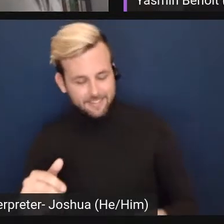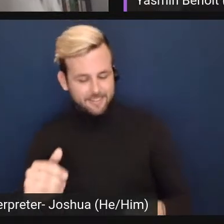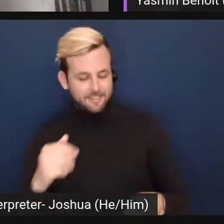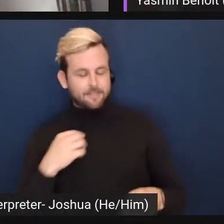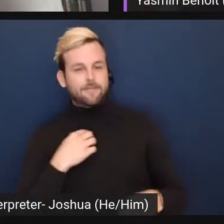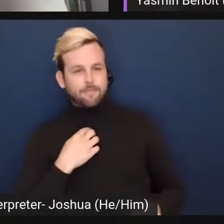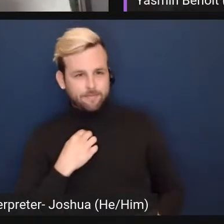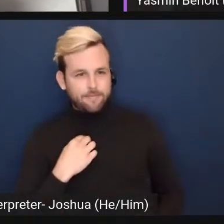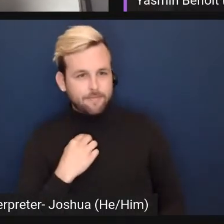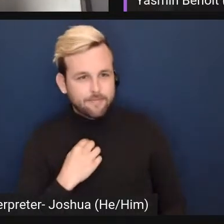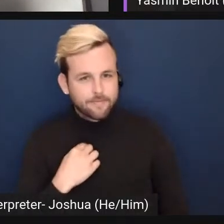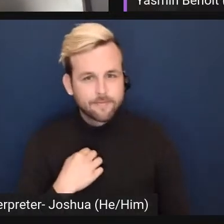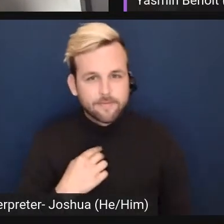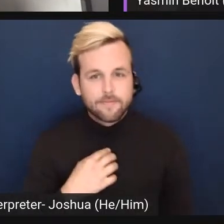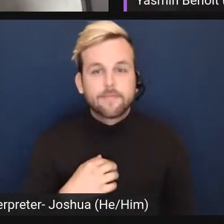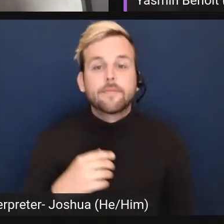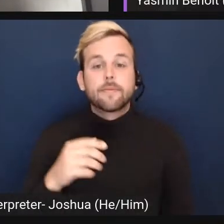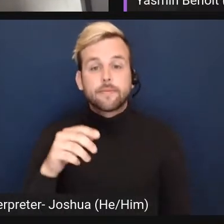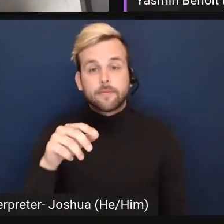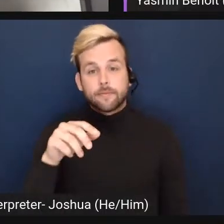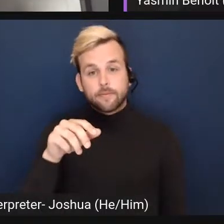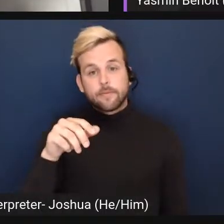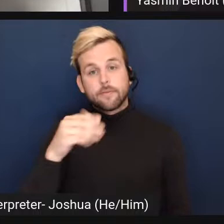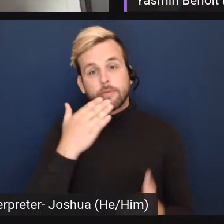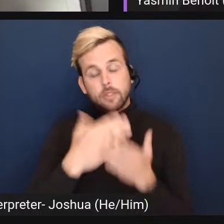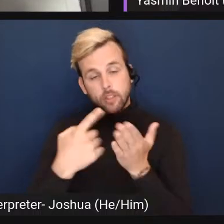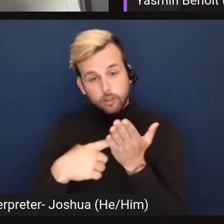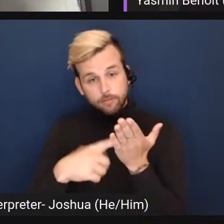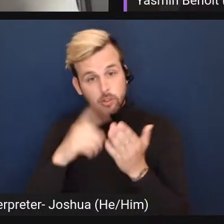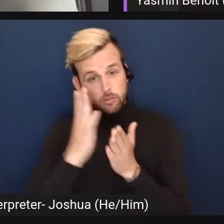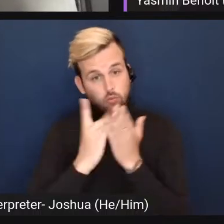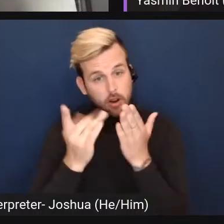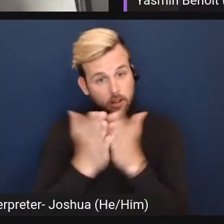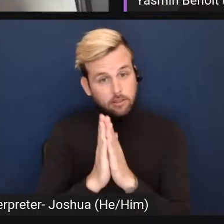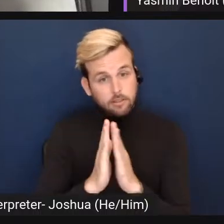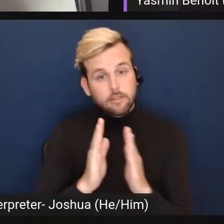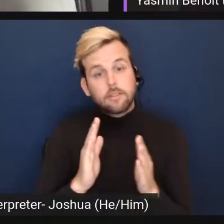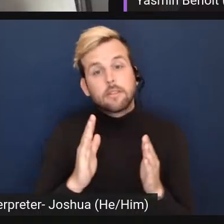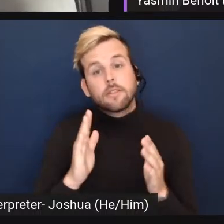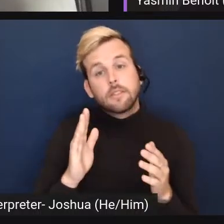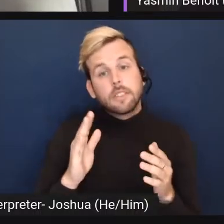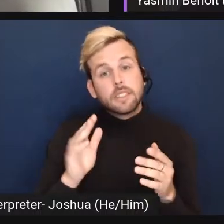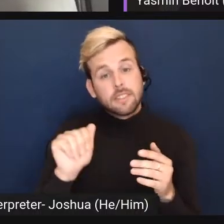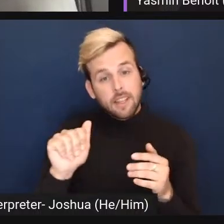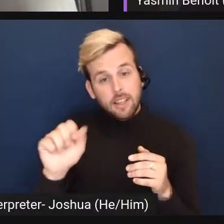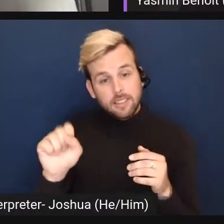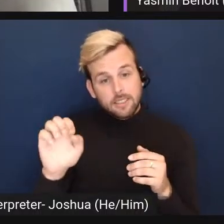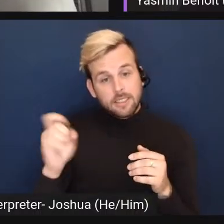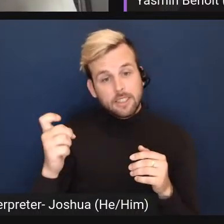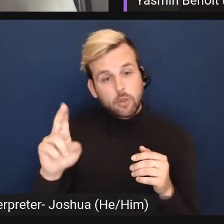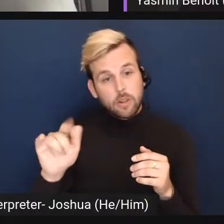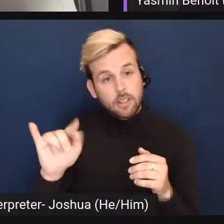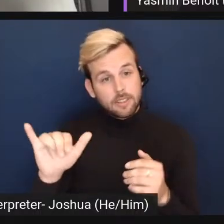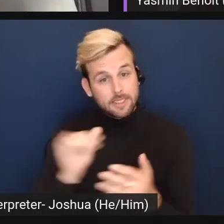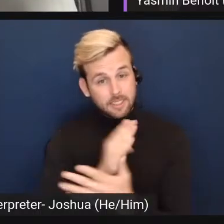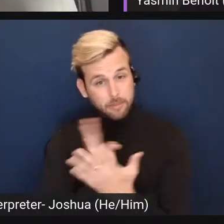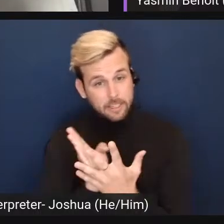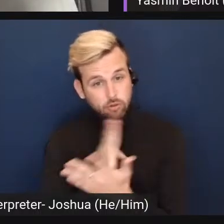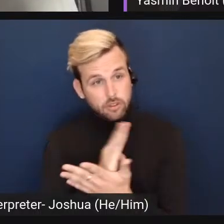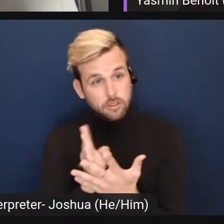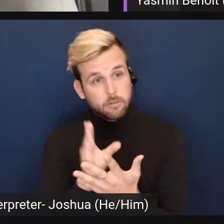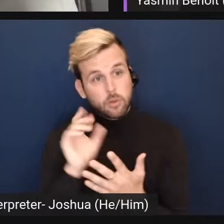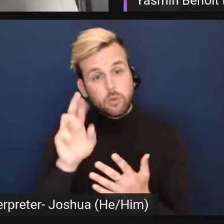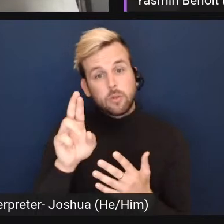to touch on. Someone asked is, so is a sexuality, a spectrum or,